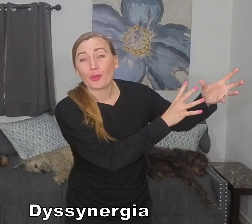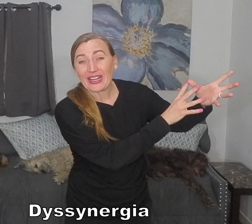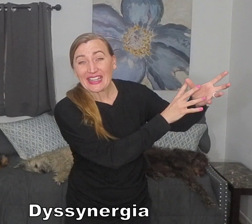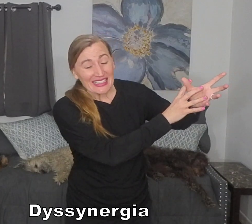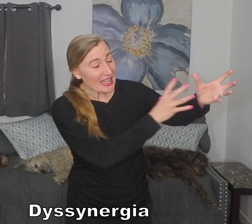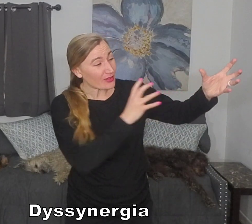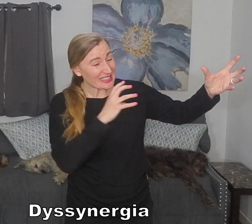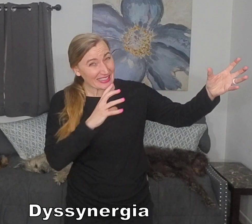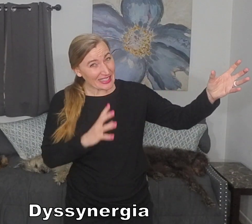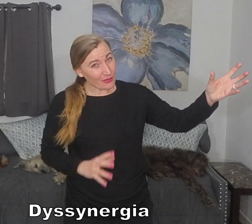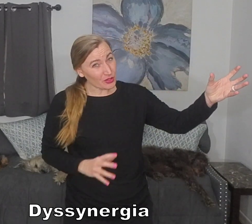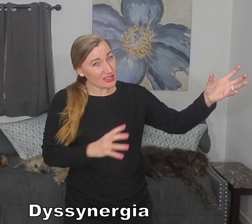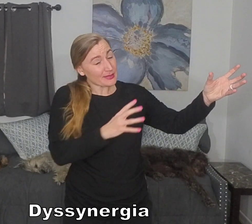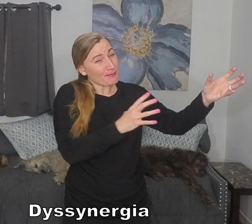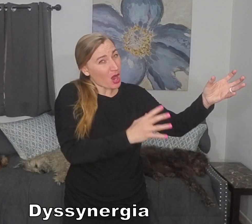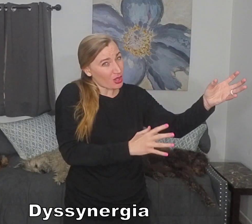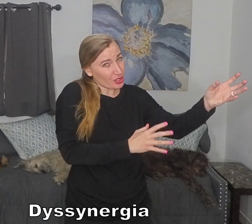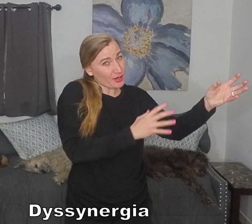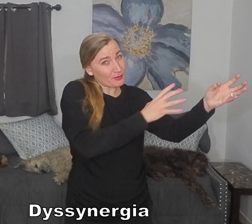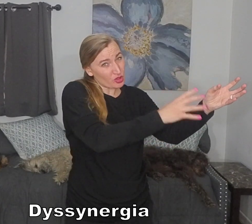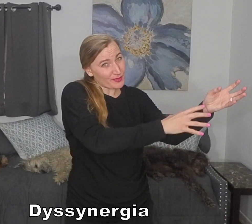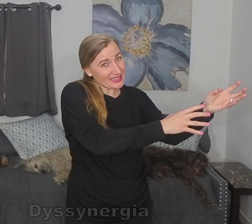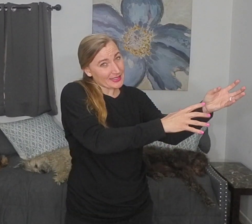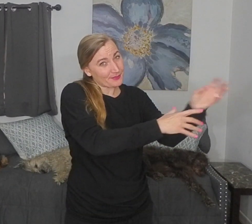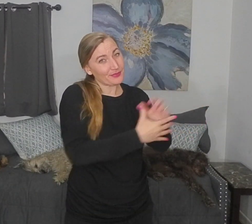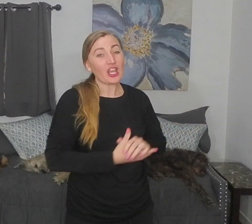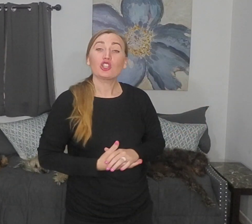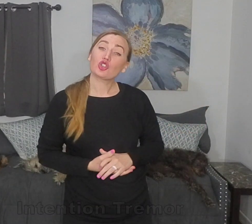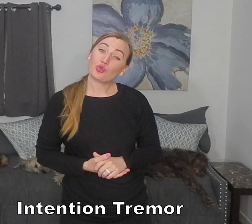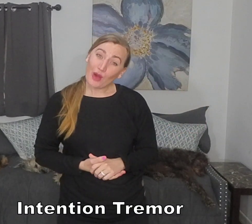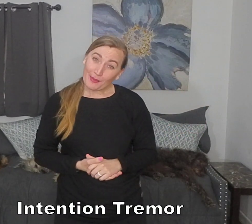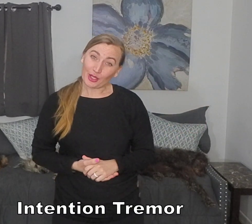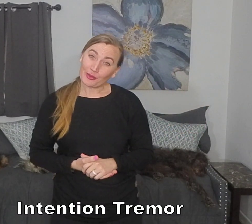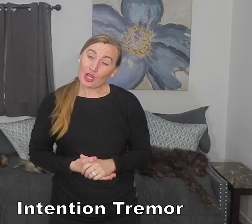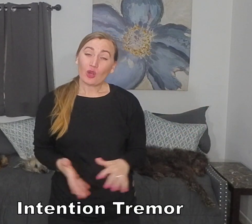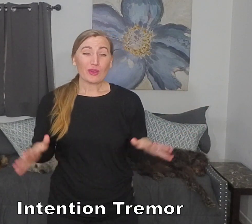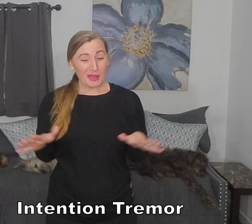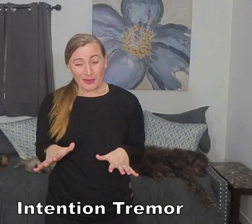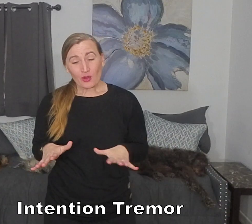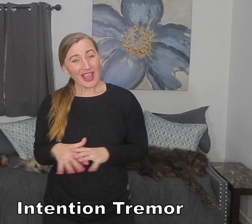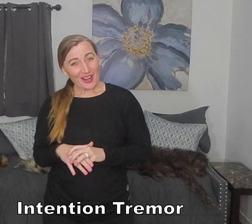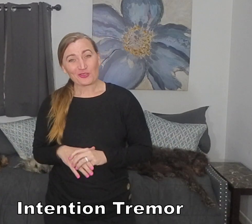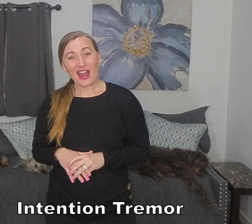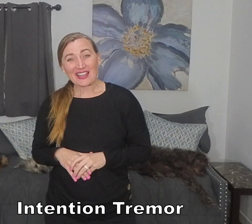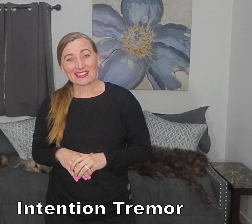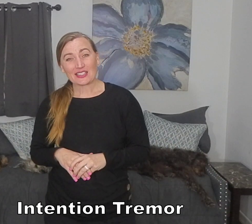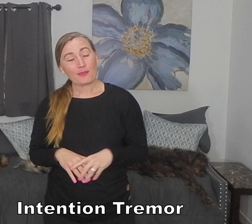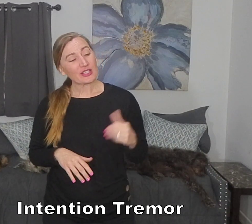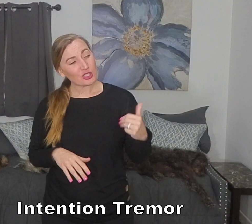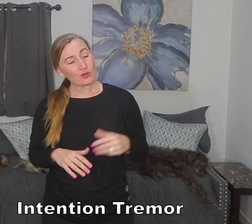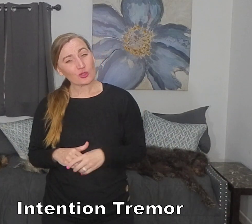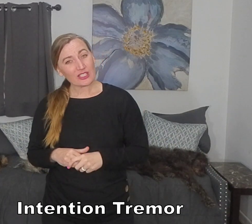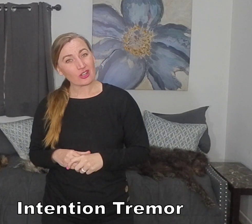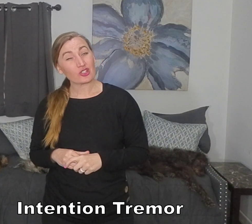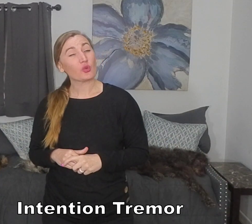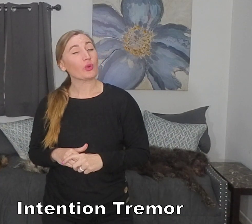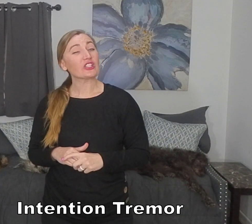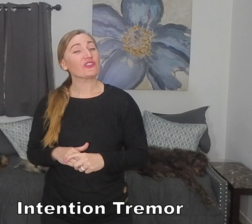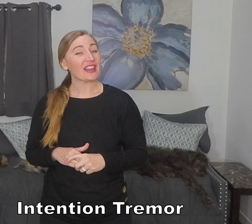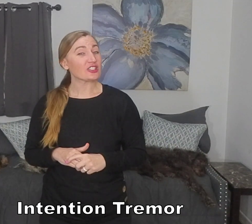we're breaking it down into several smaller movements. Tremor. We may be okay at rest, but as soon as we start to reach for that